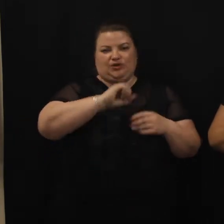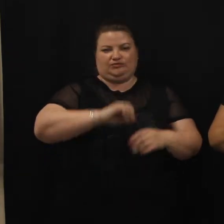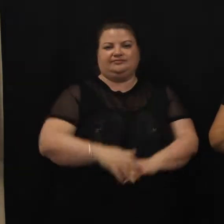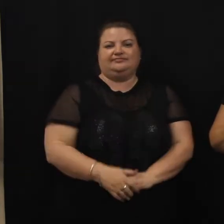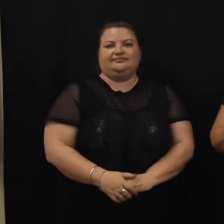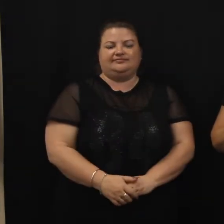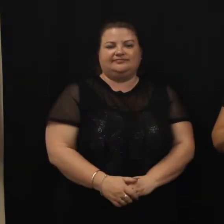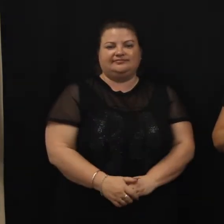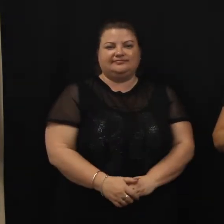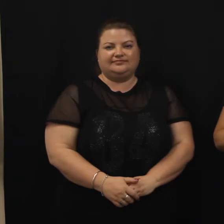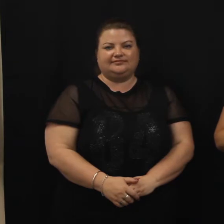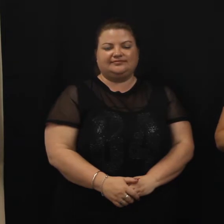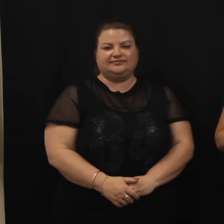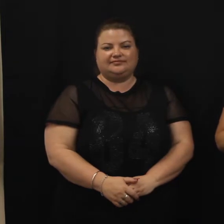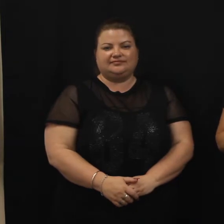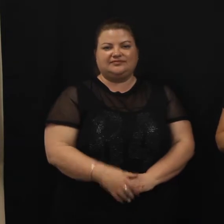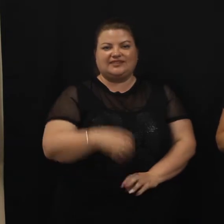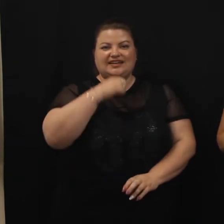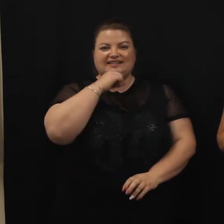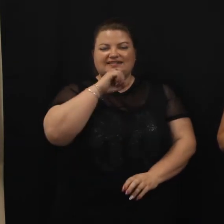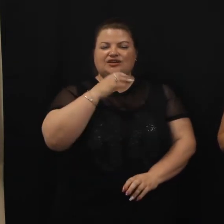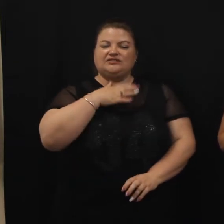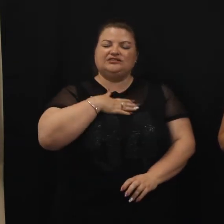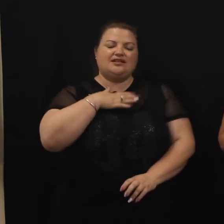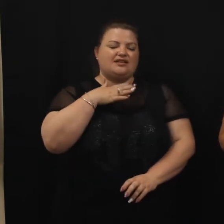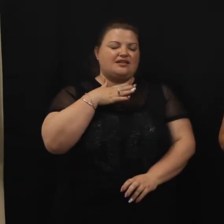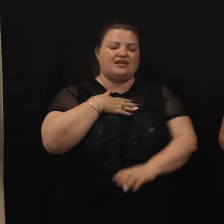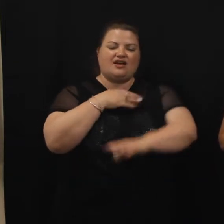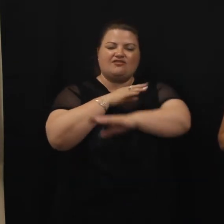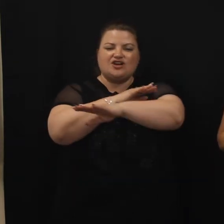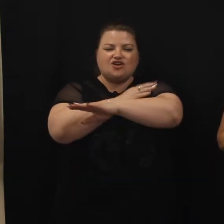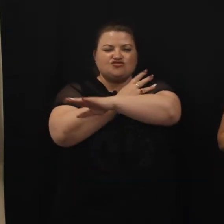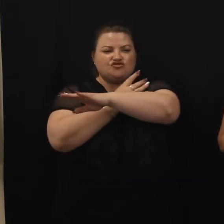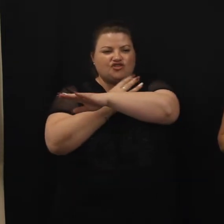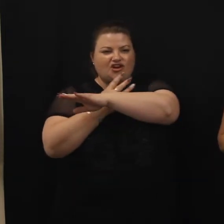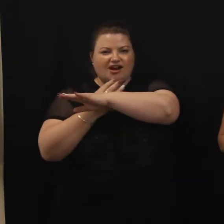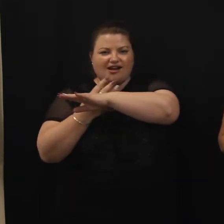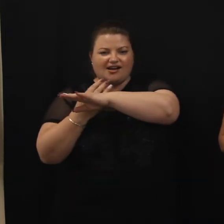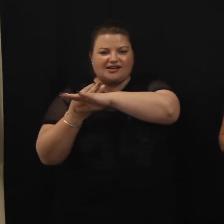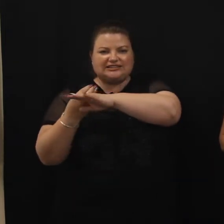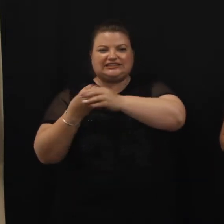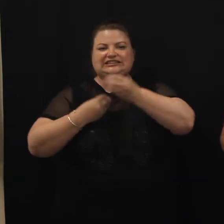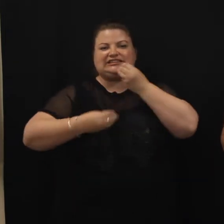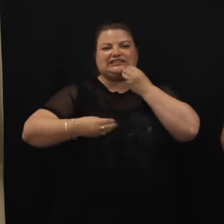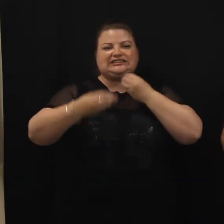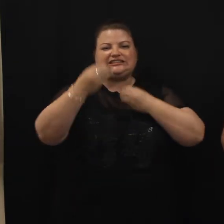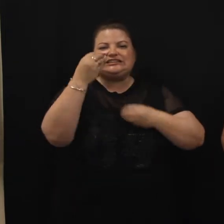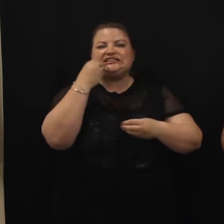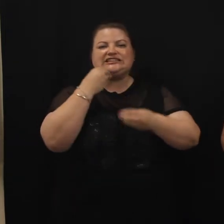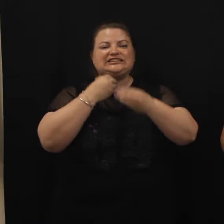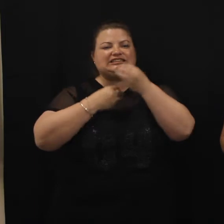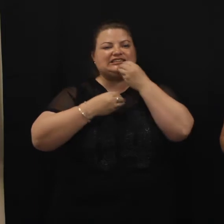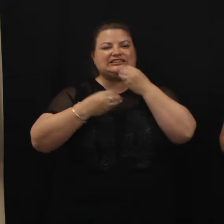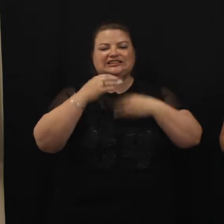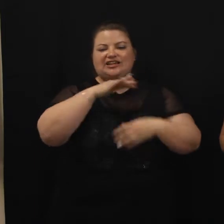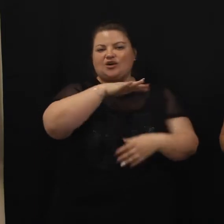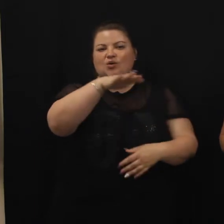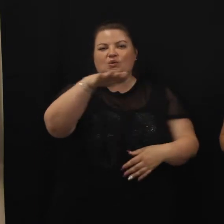The goats like to eat grass. Eating, eating, eating all the